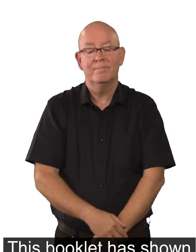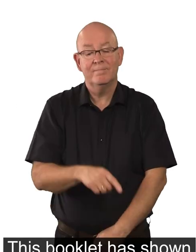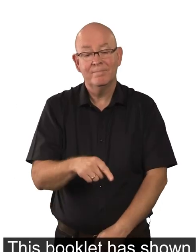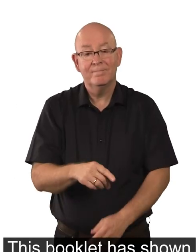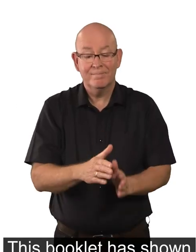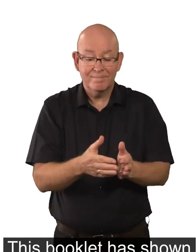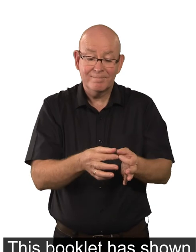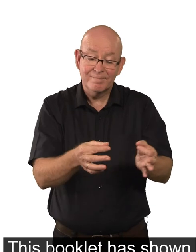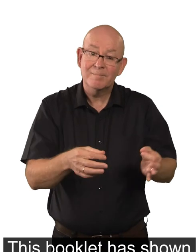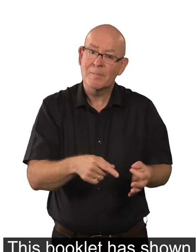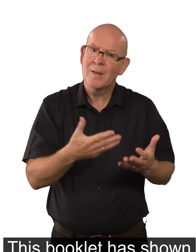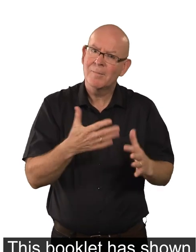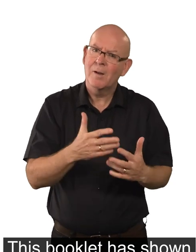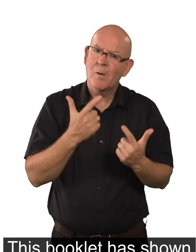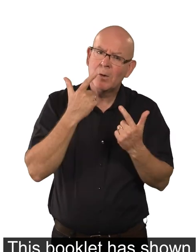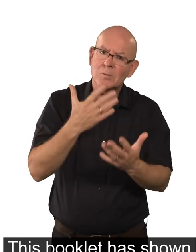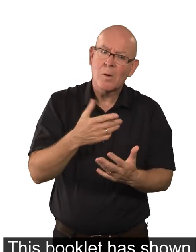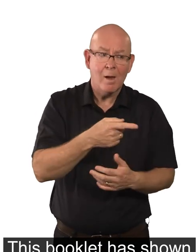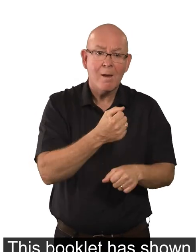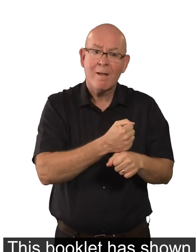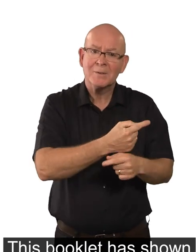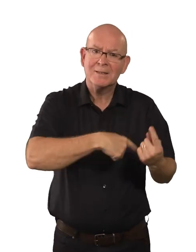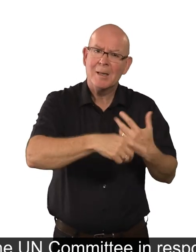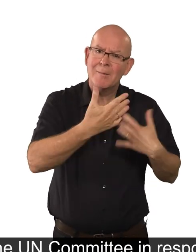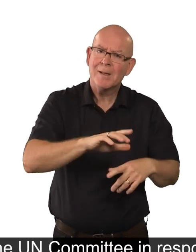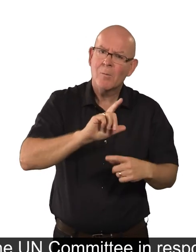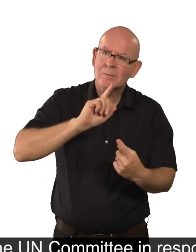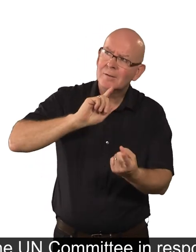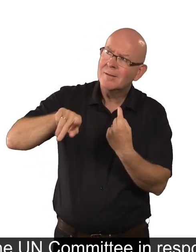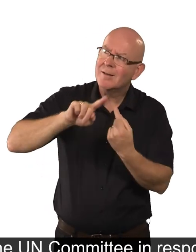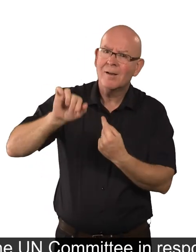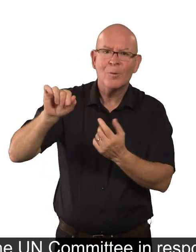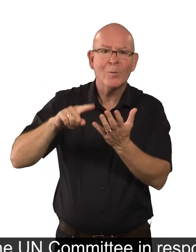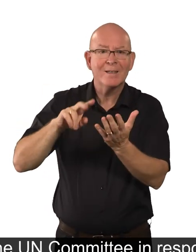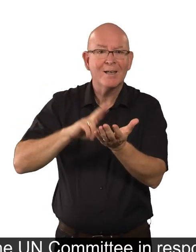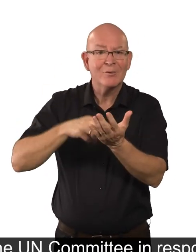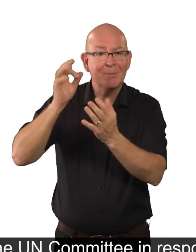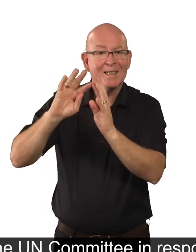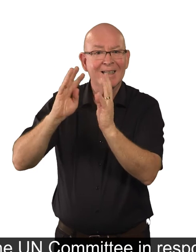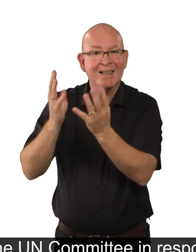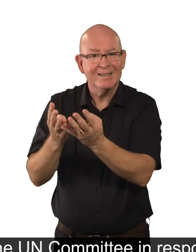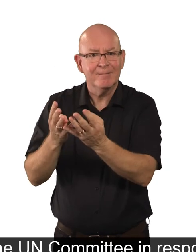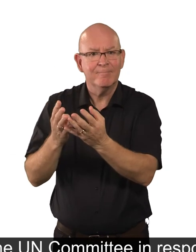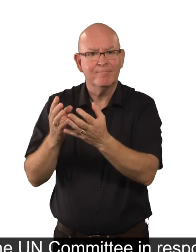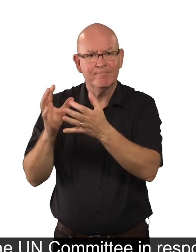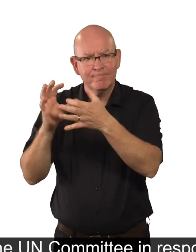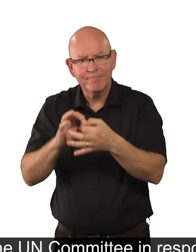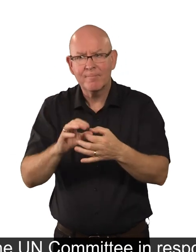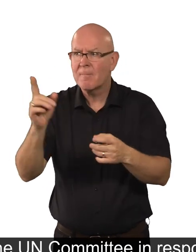This booklet has shown what the Government has said to the UN Committee in response to what they asked